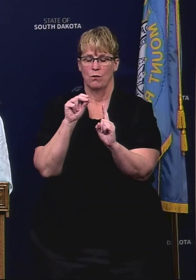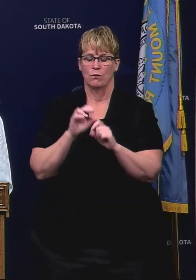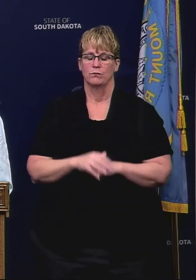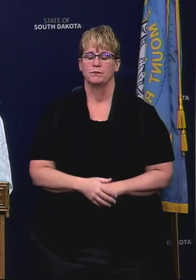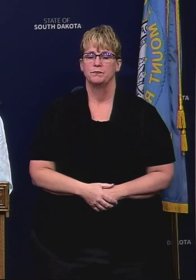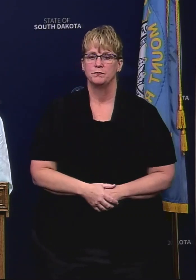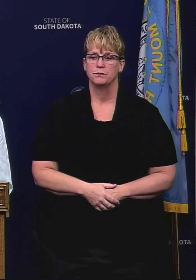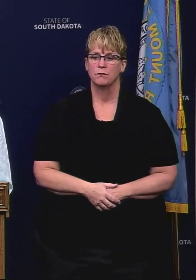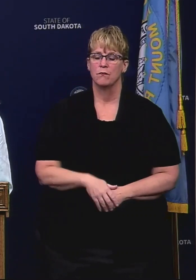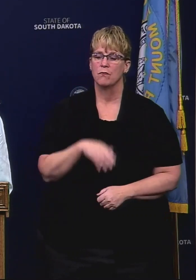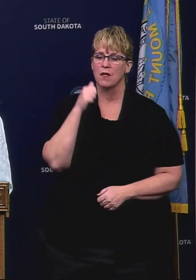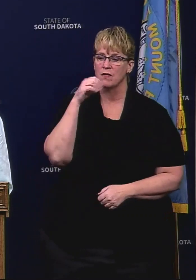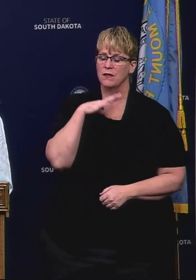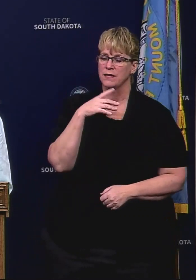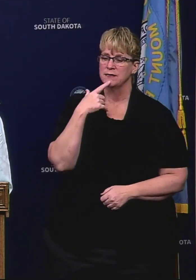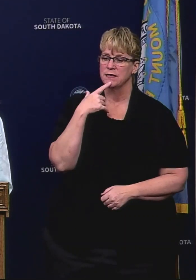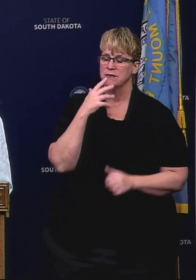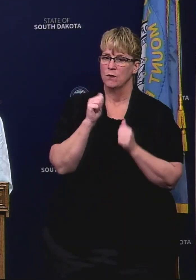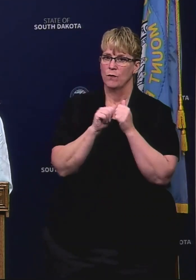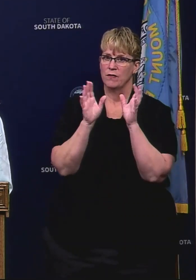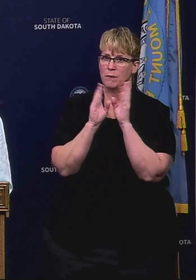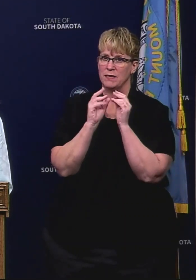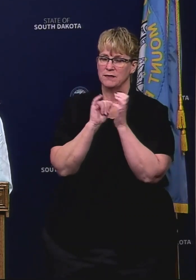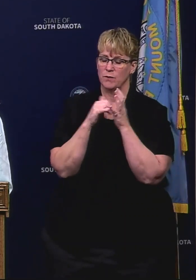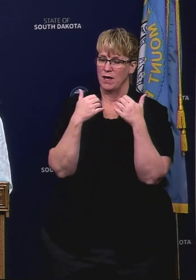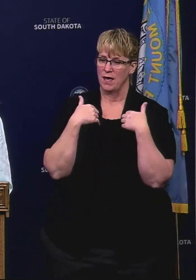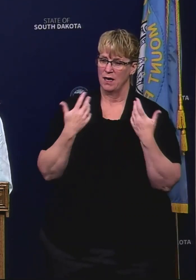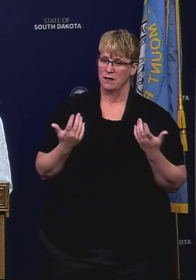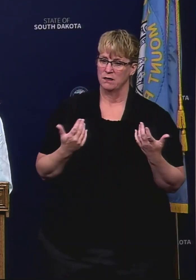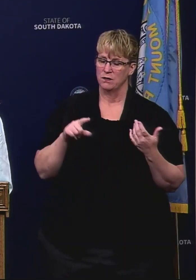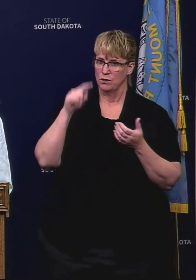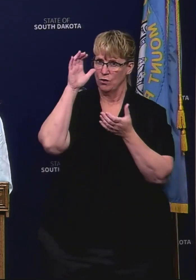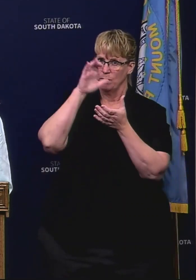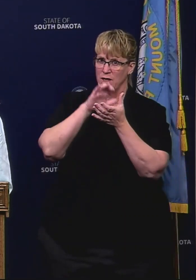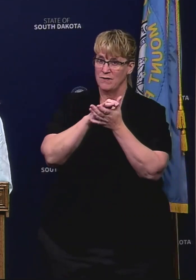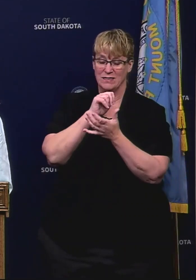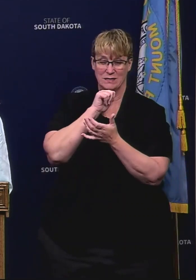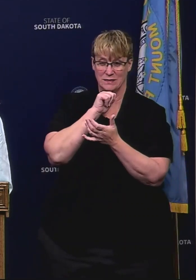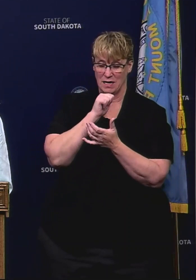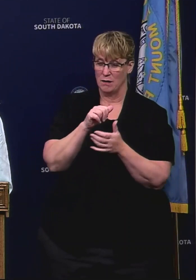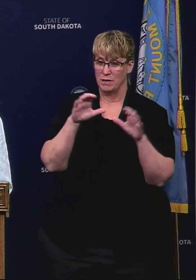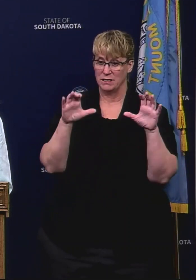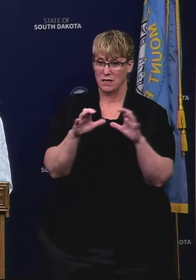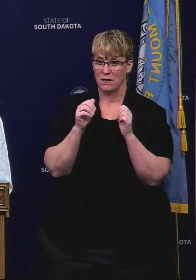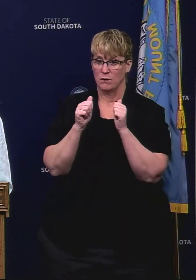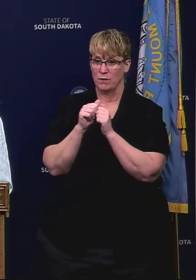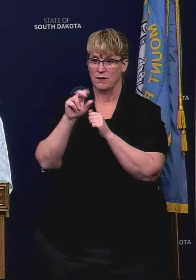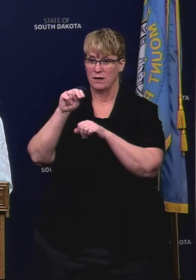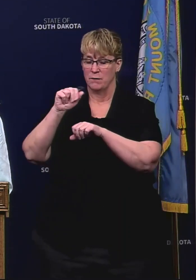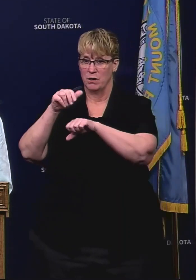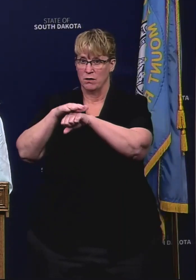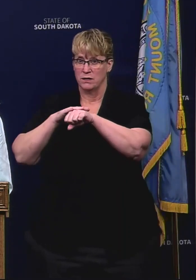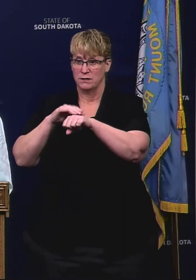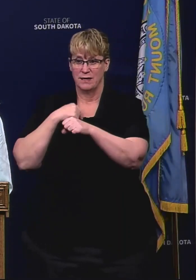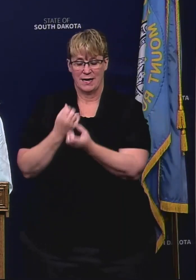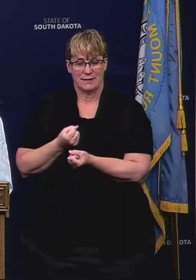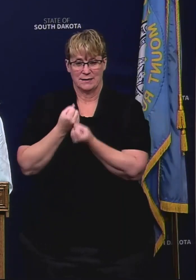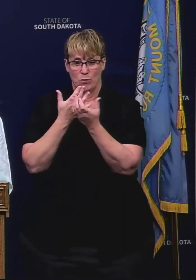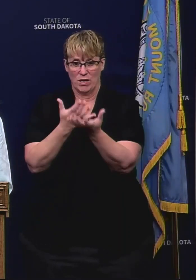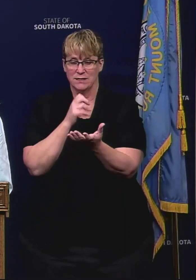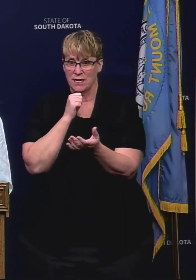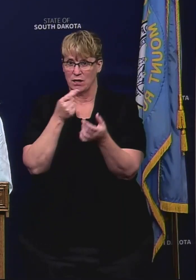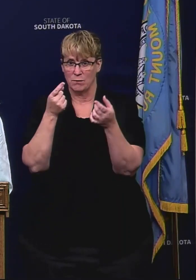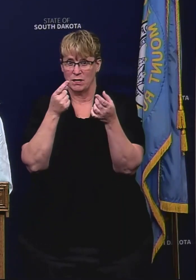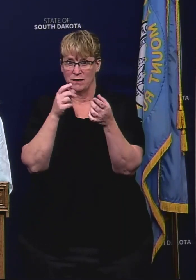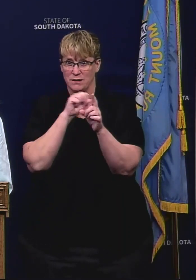And based on your understanding of the meetings that were held uh do you believe that's not being done on their side did they ever express that that was